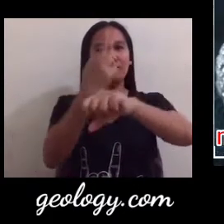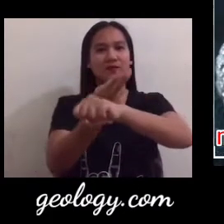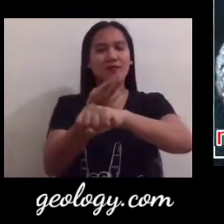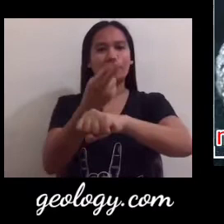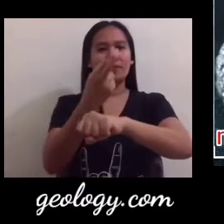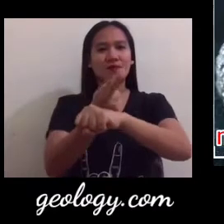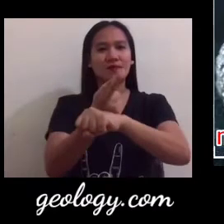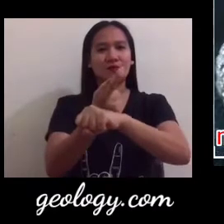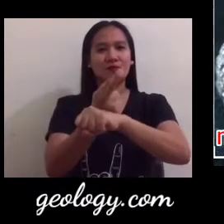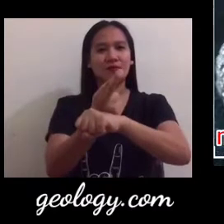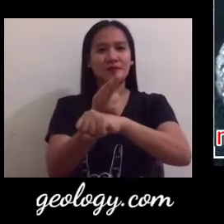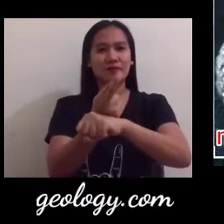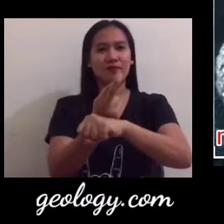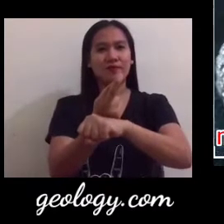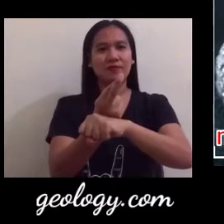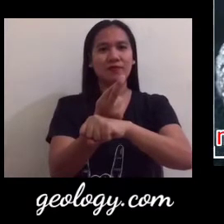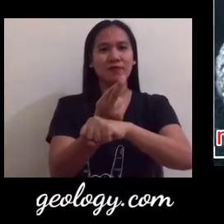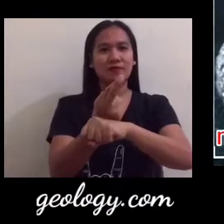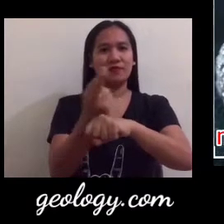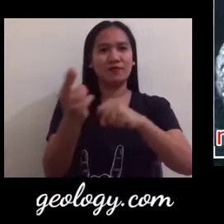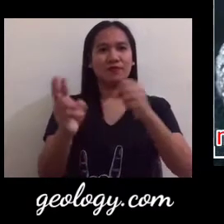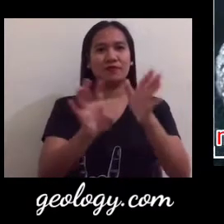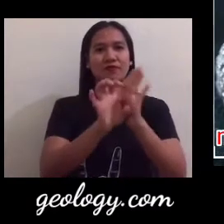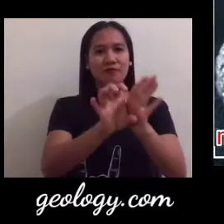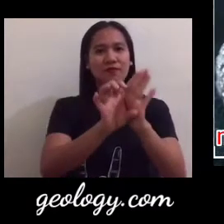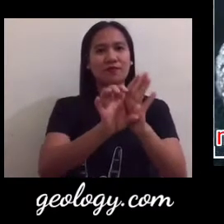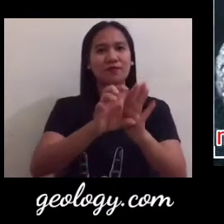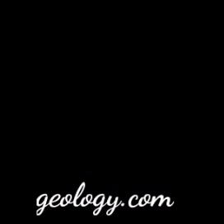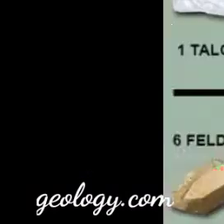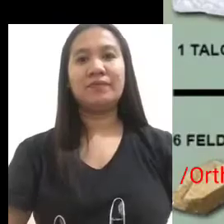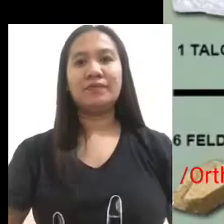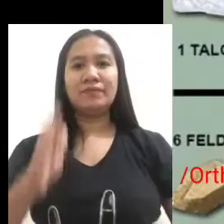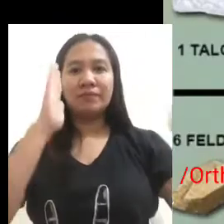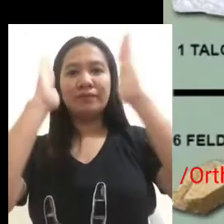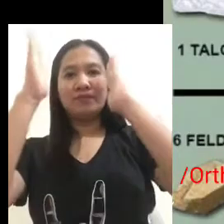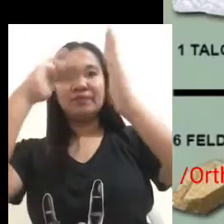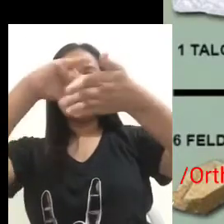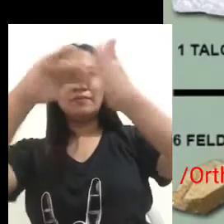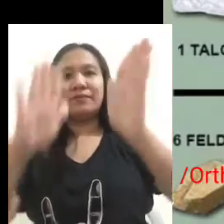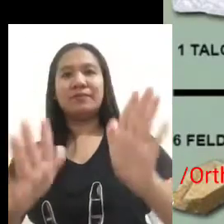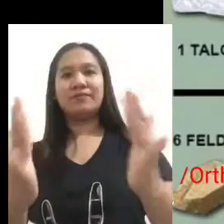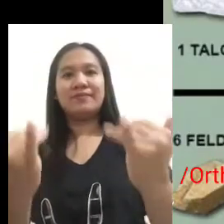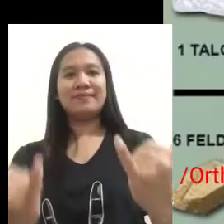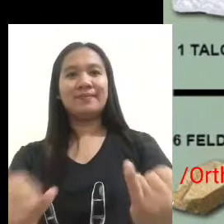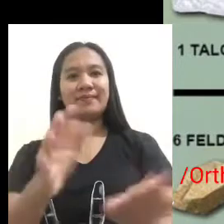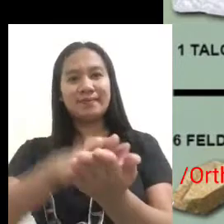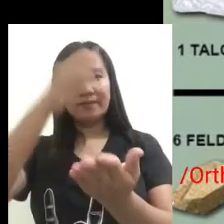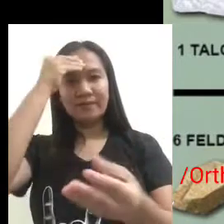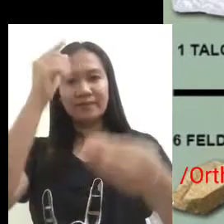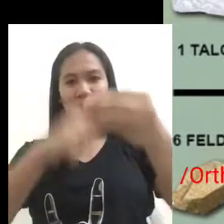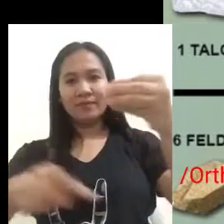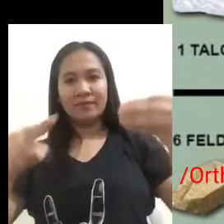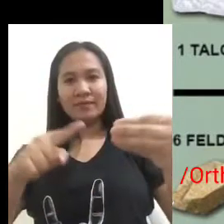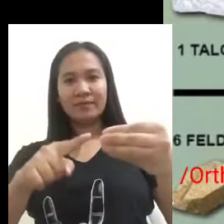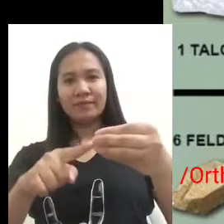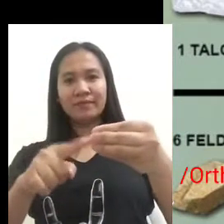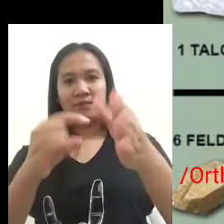kaolinite is an example of non-metallic loss hardness it refers to the